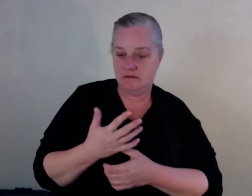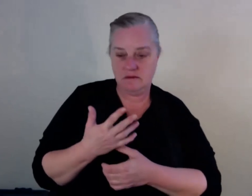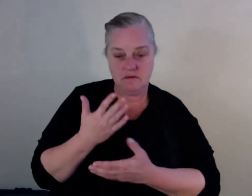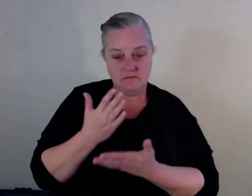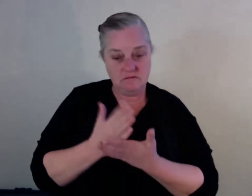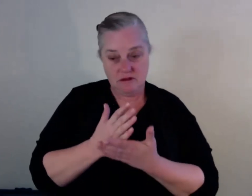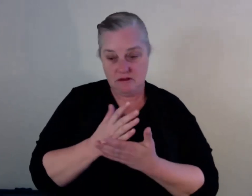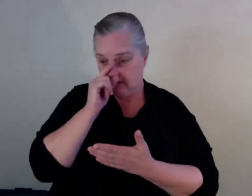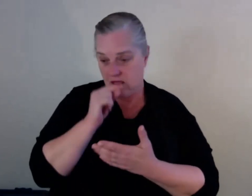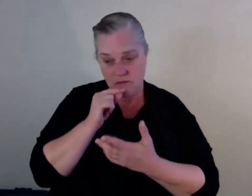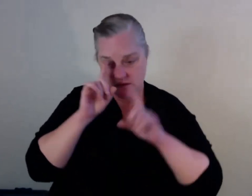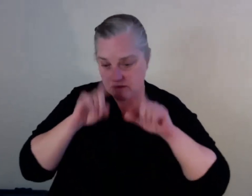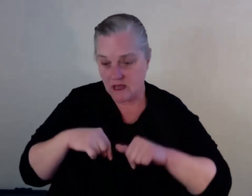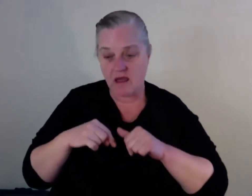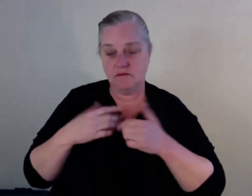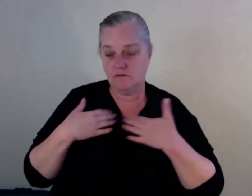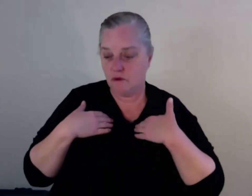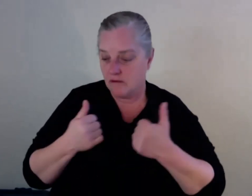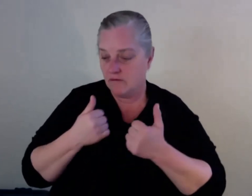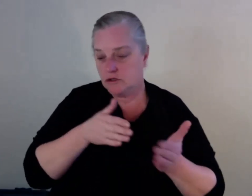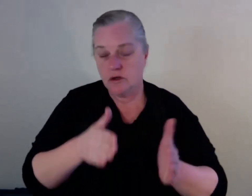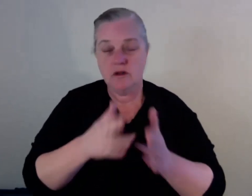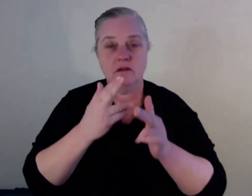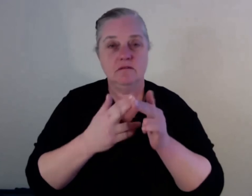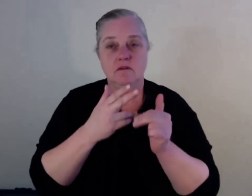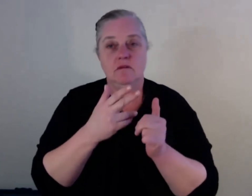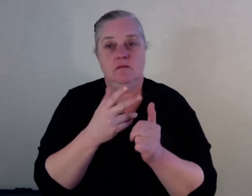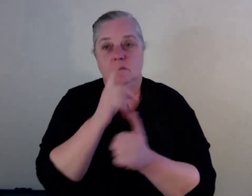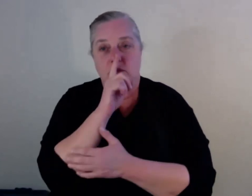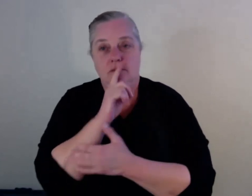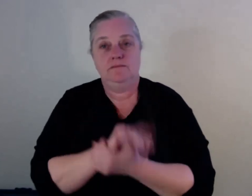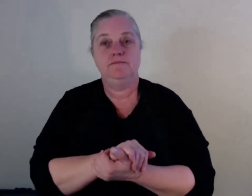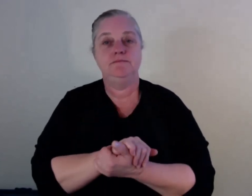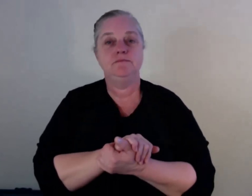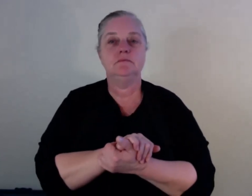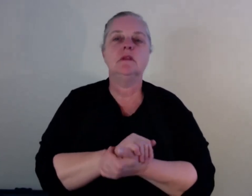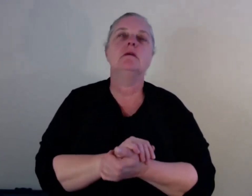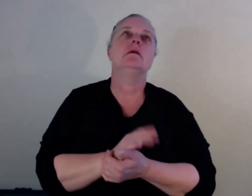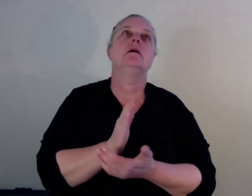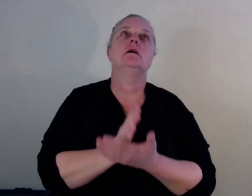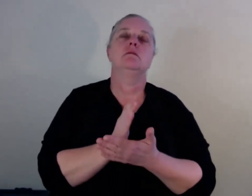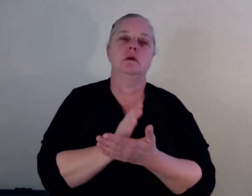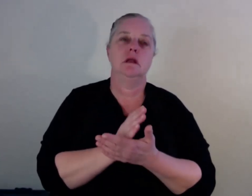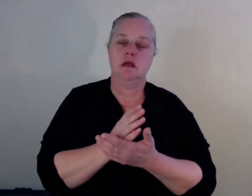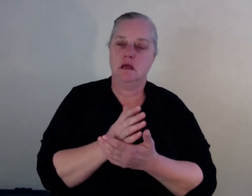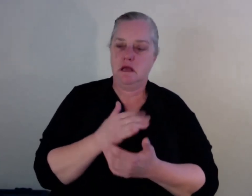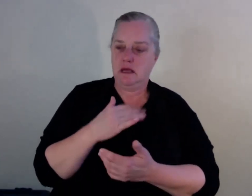yeah, you know, and, and just, and genuine attitudes. You've got to employ people that have got attitudes that genuinely